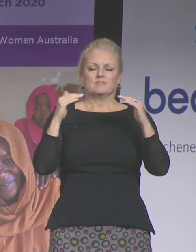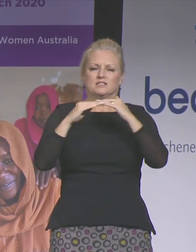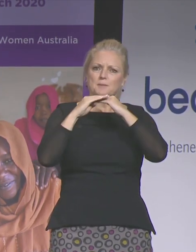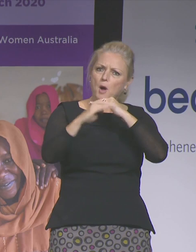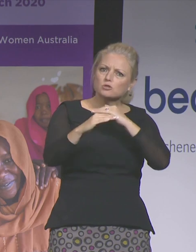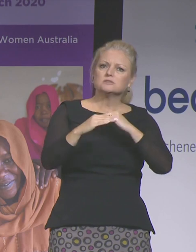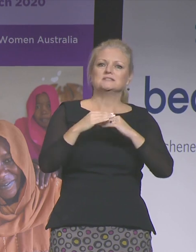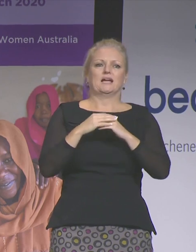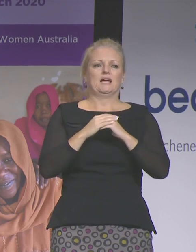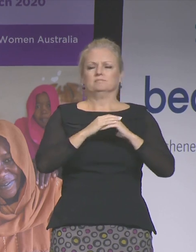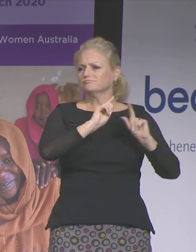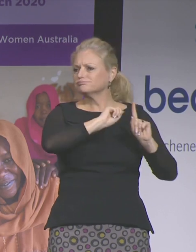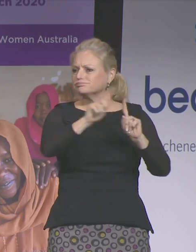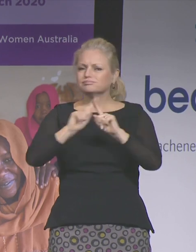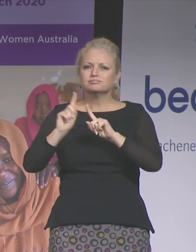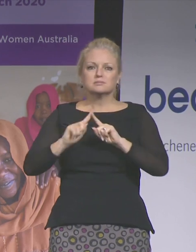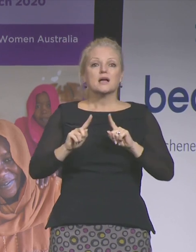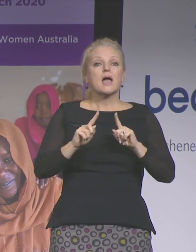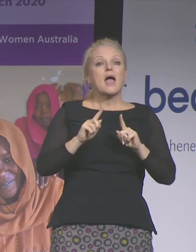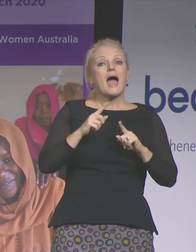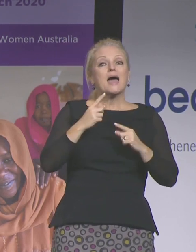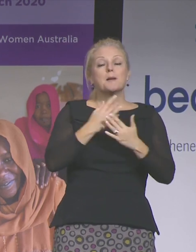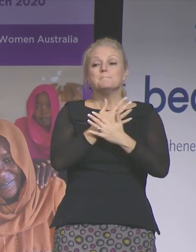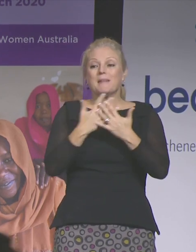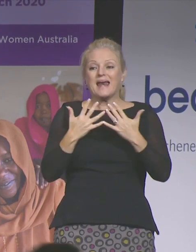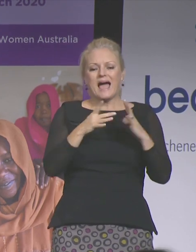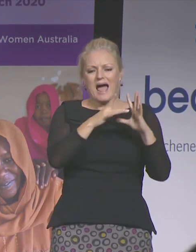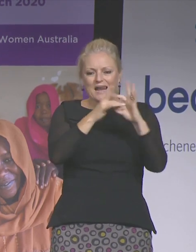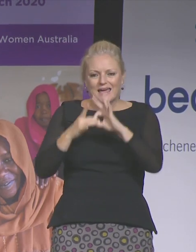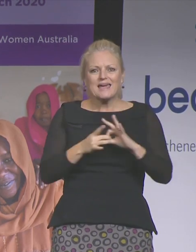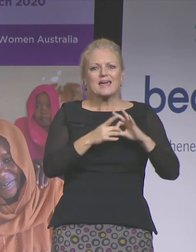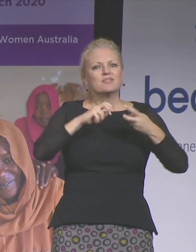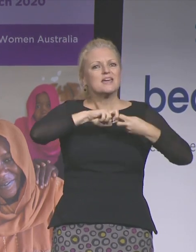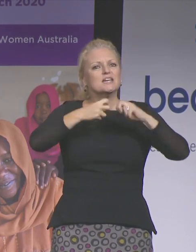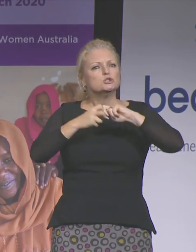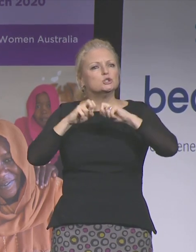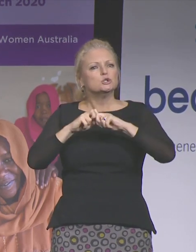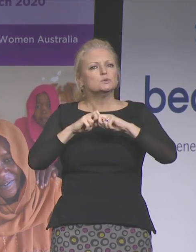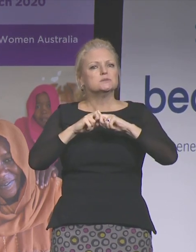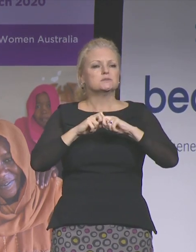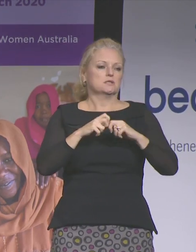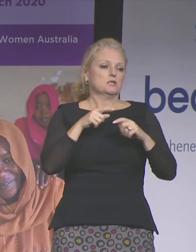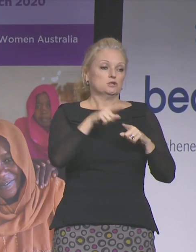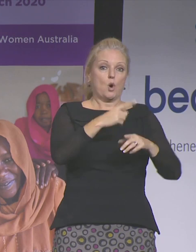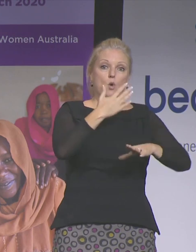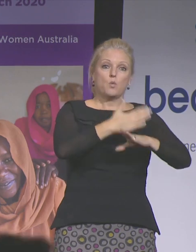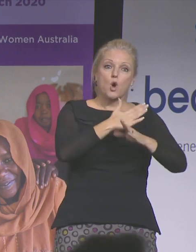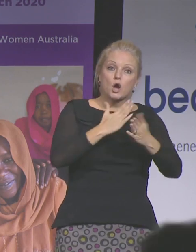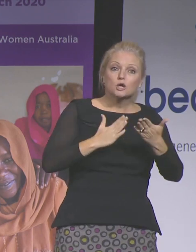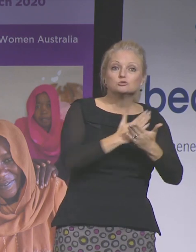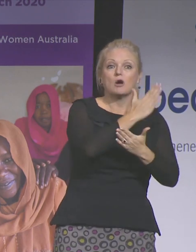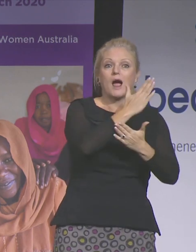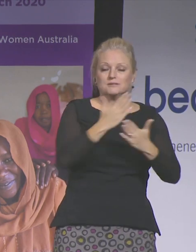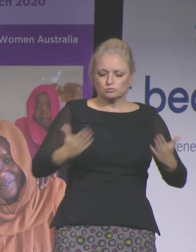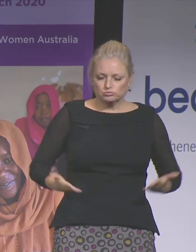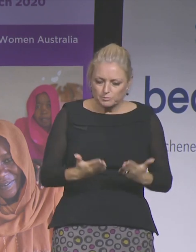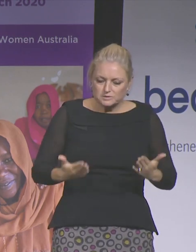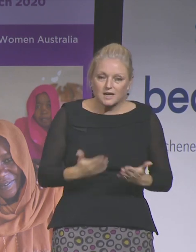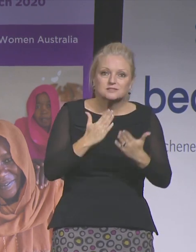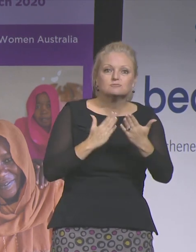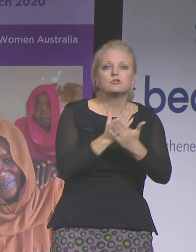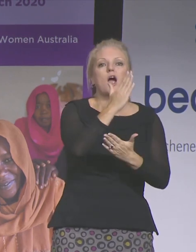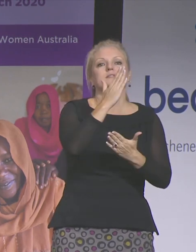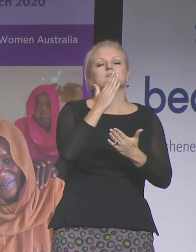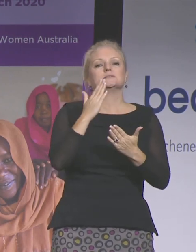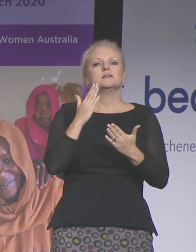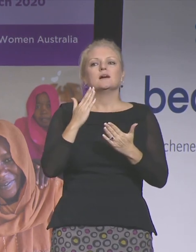They are linking issues such as violence against women to other movements, including workers' rights and reproductive rights. We've